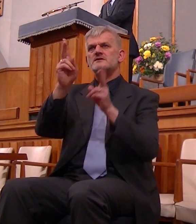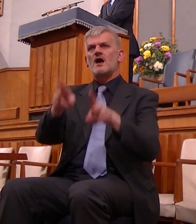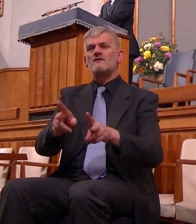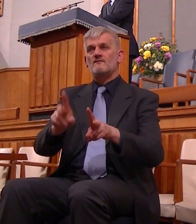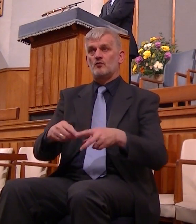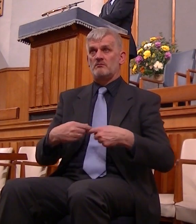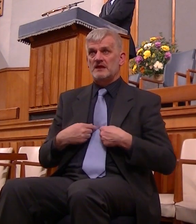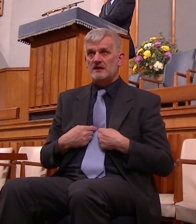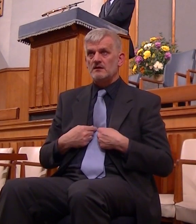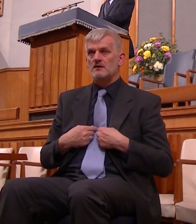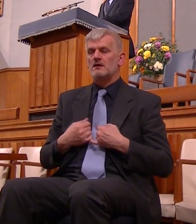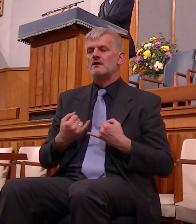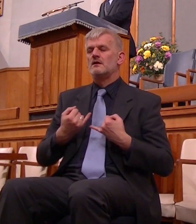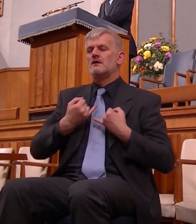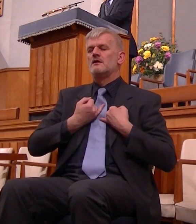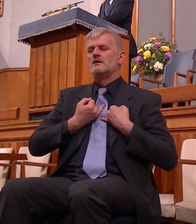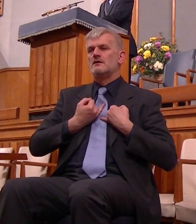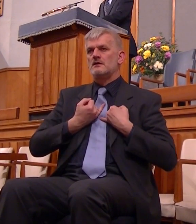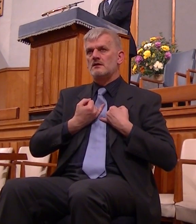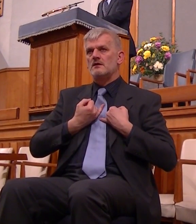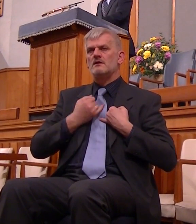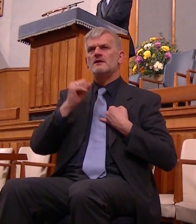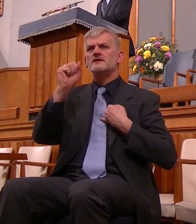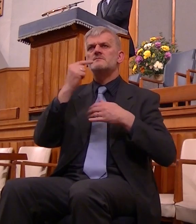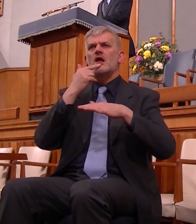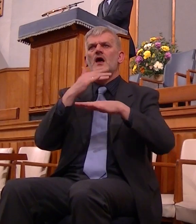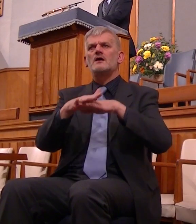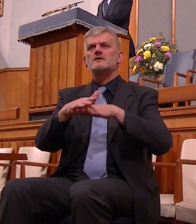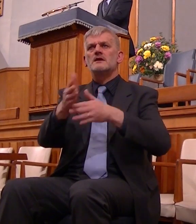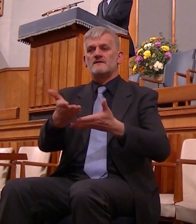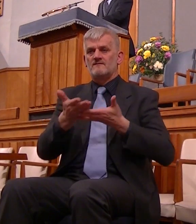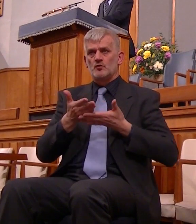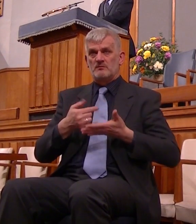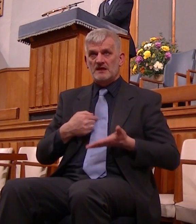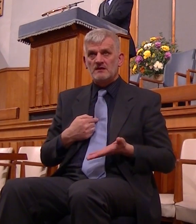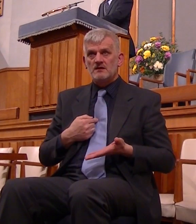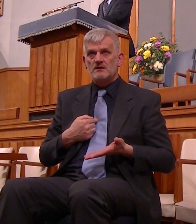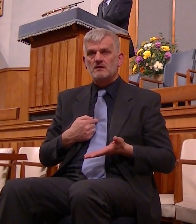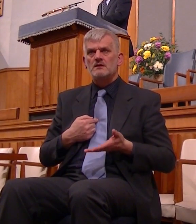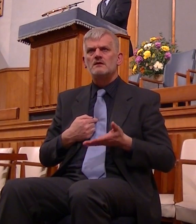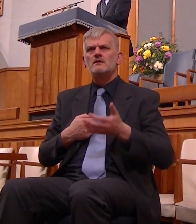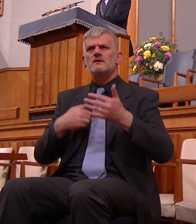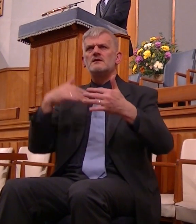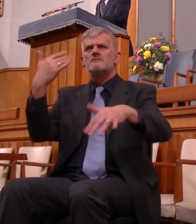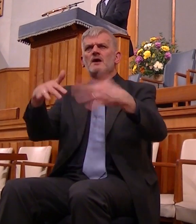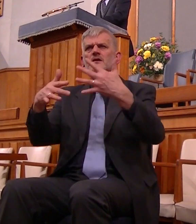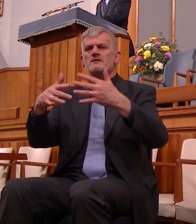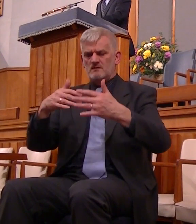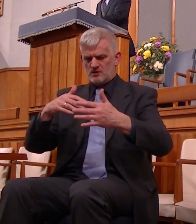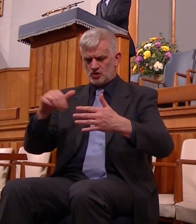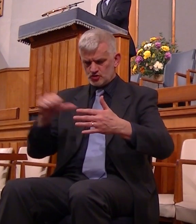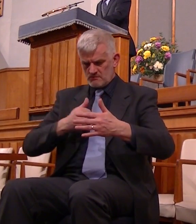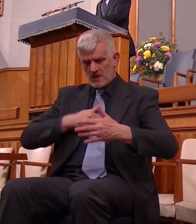like me and shed his blood and took the torment and the agony of my punishment upon